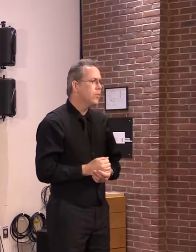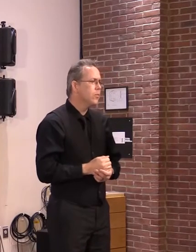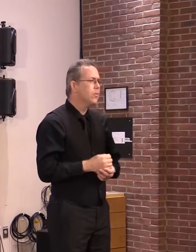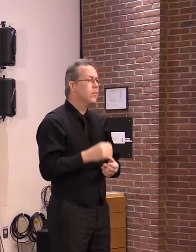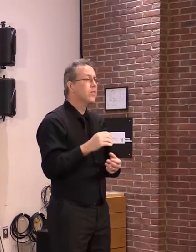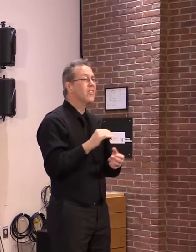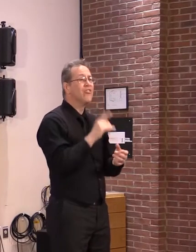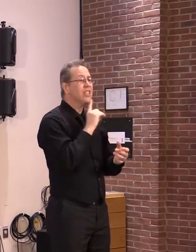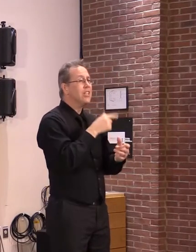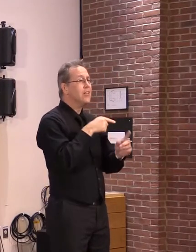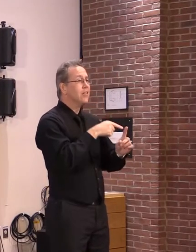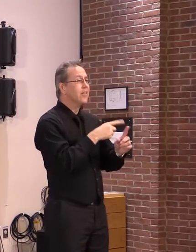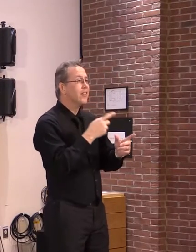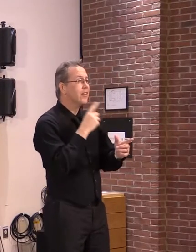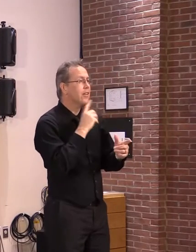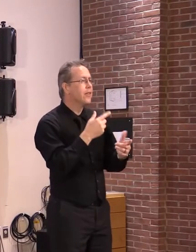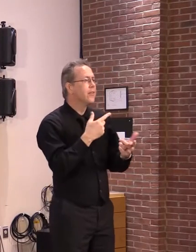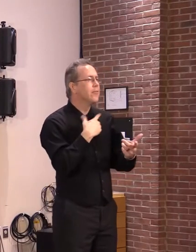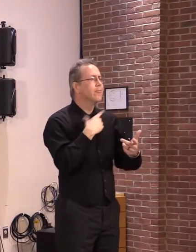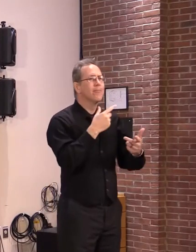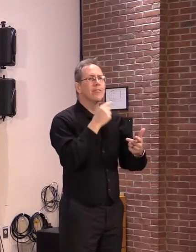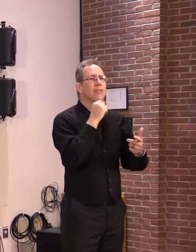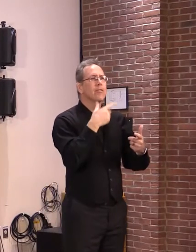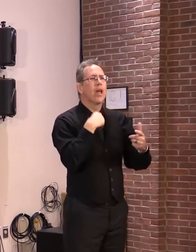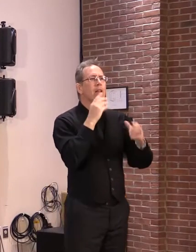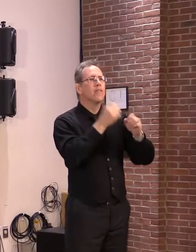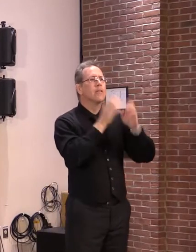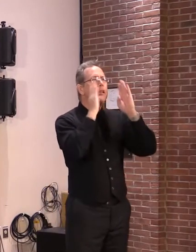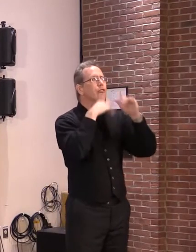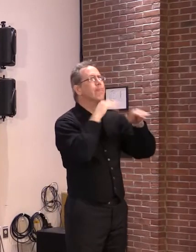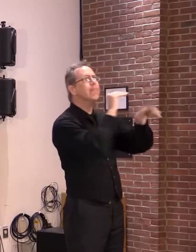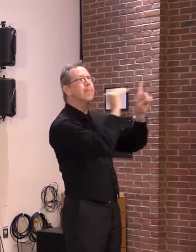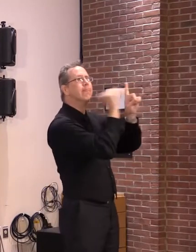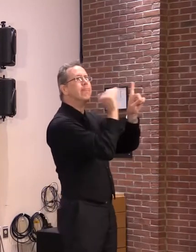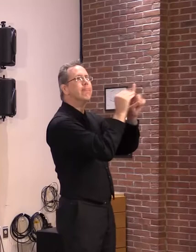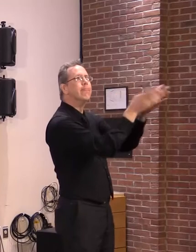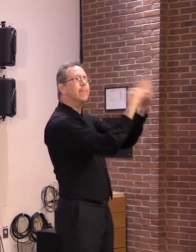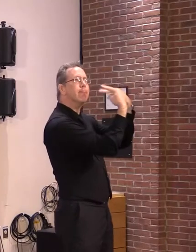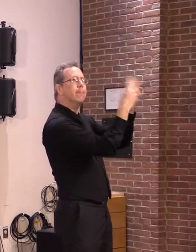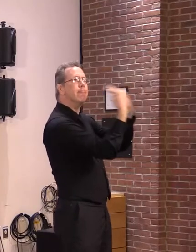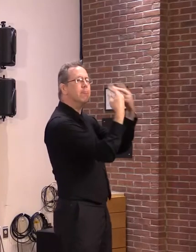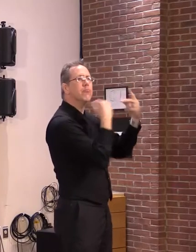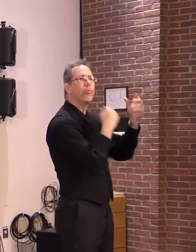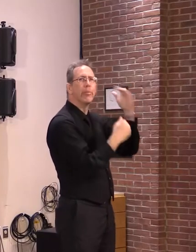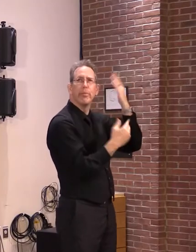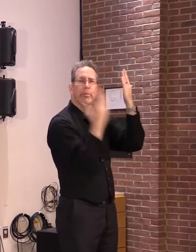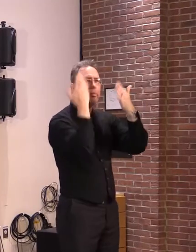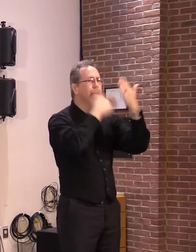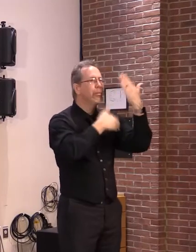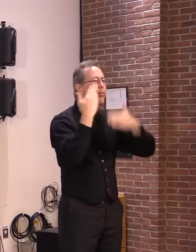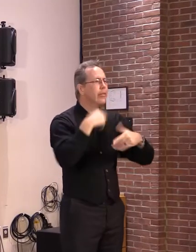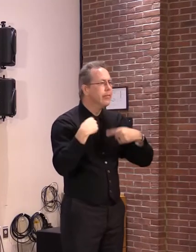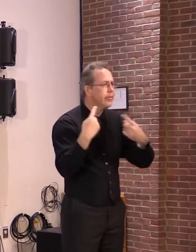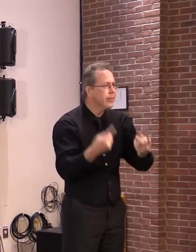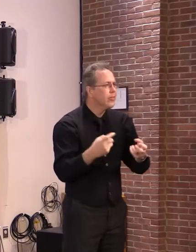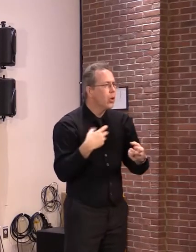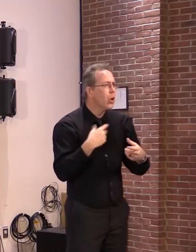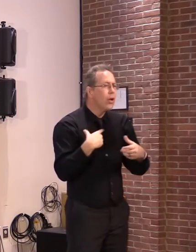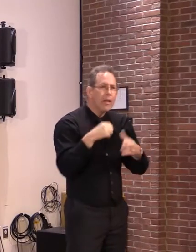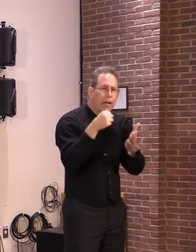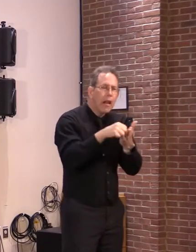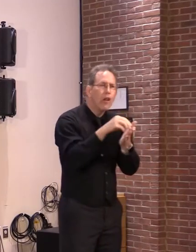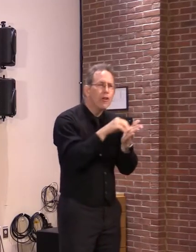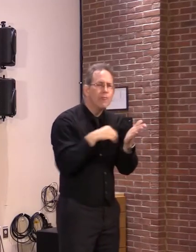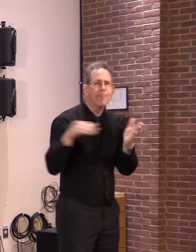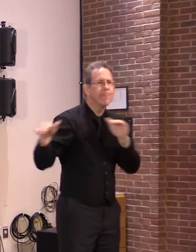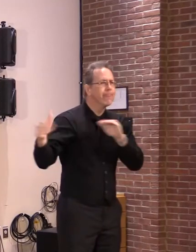over the last couple months. Again, there's been mayors, builders, housing professionals that have been raising concerns about this, written these letters. If people want to see these letters, they